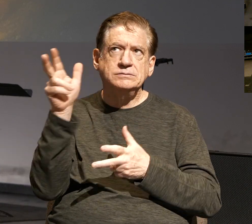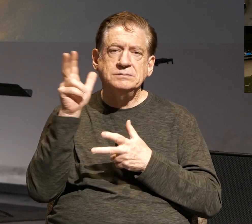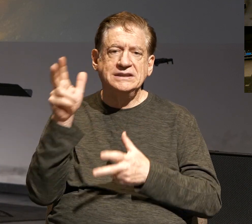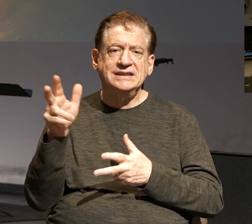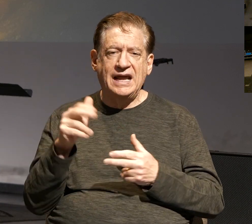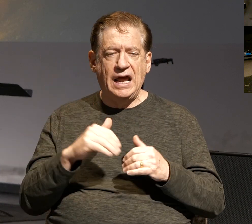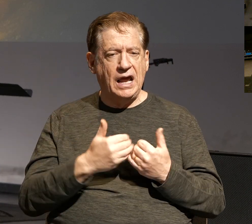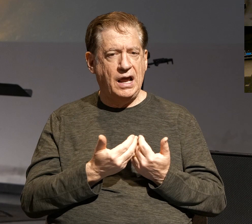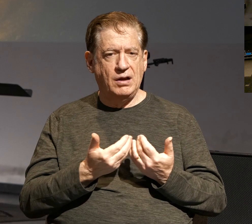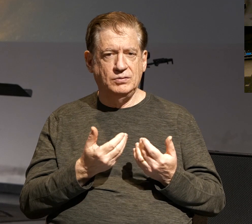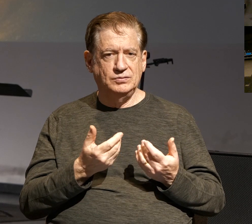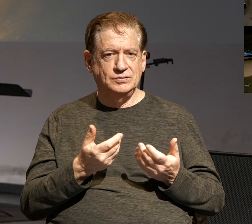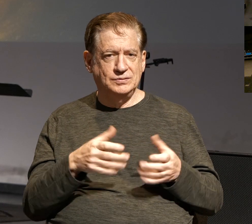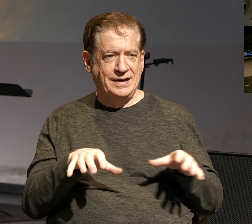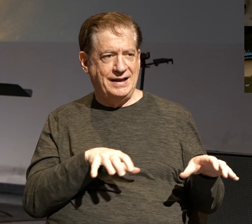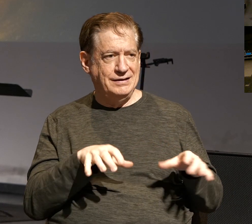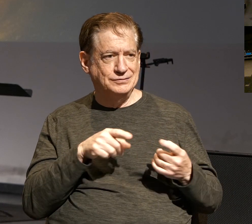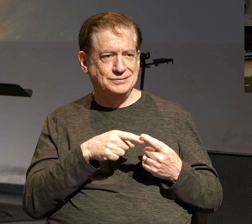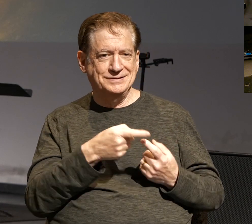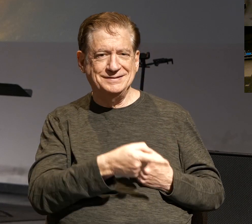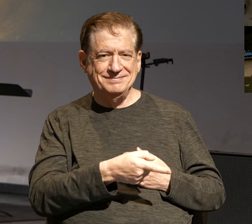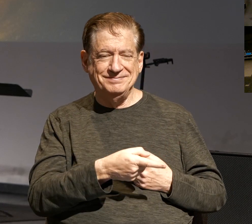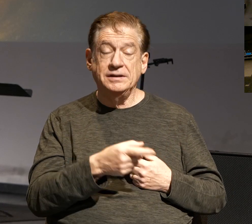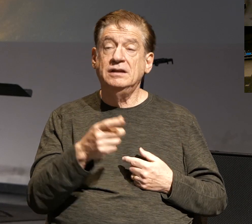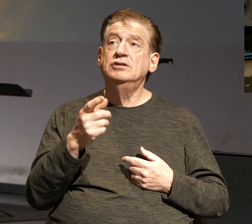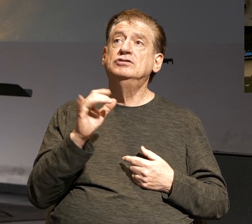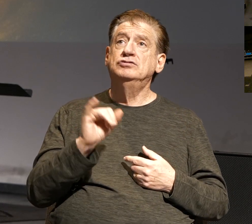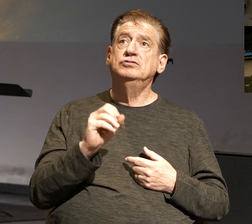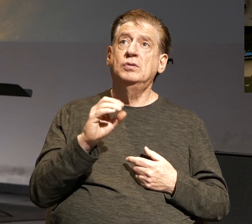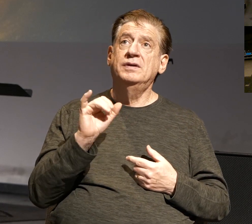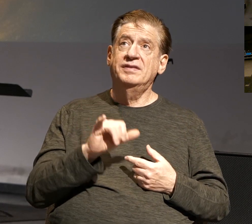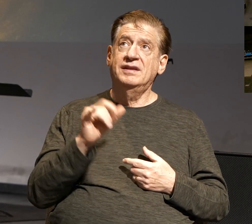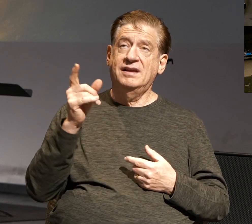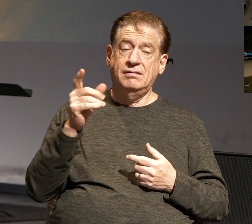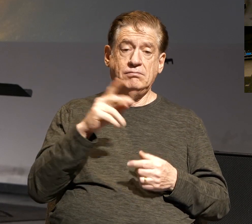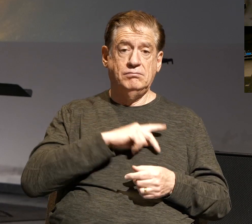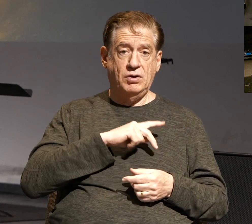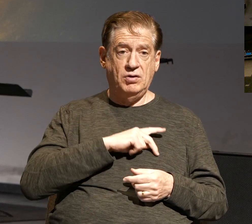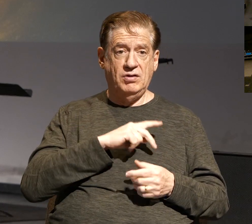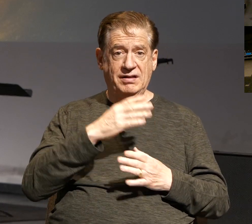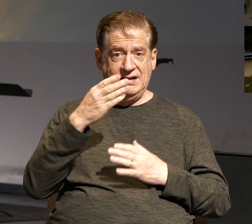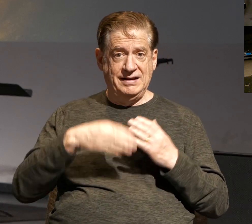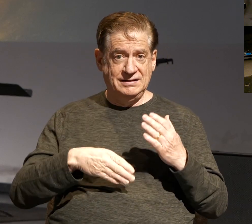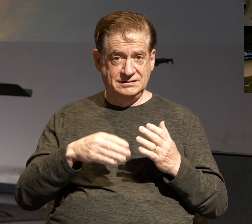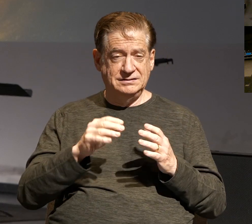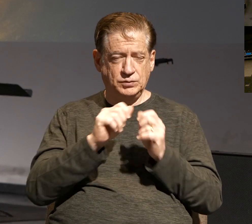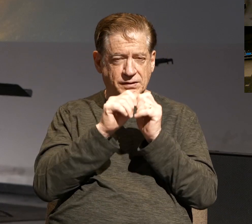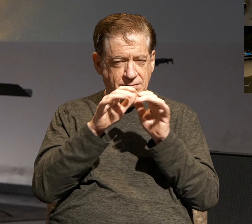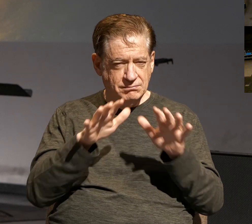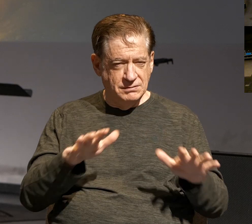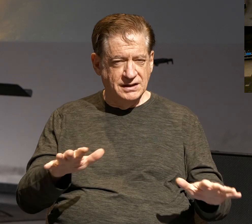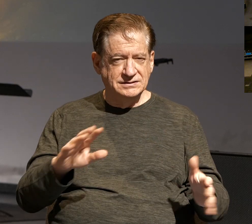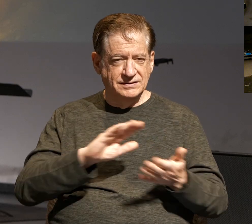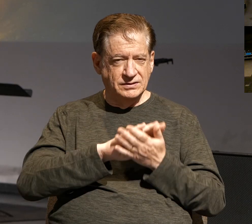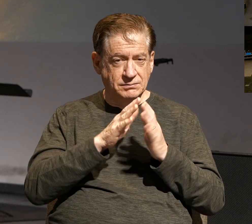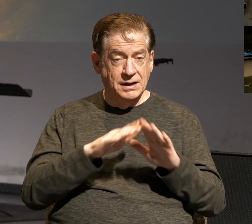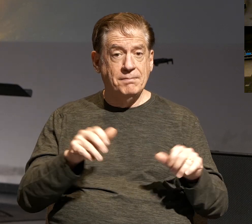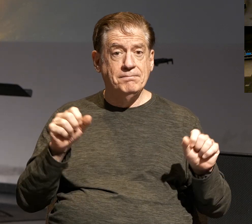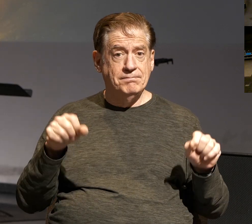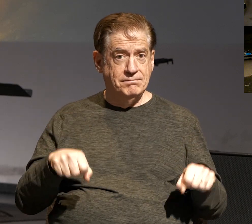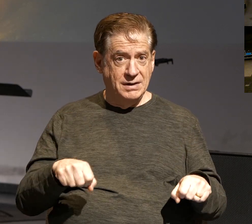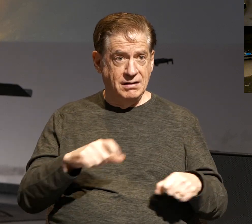Paul ends the chapter and the book with a blessing of peace. He writes this, now may the Lord